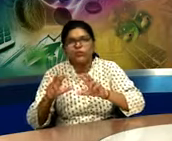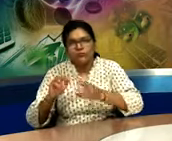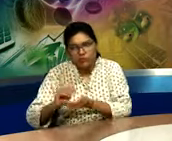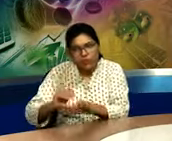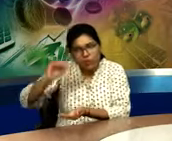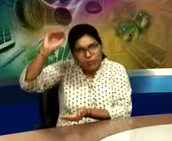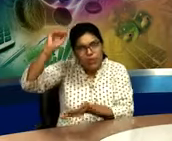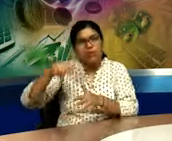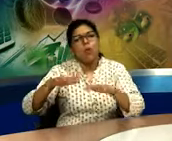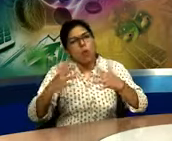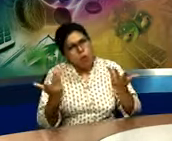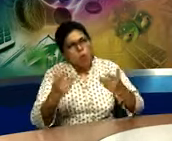and fulfill their needs